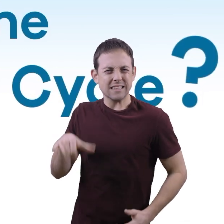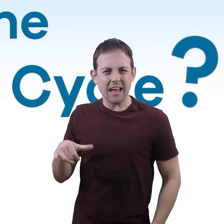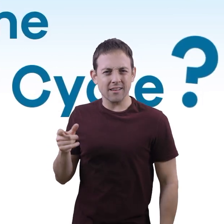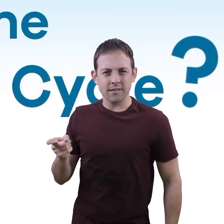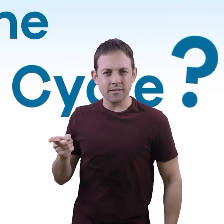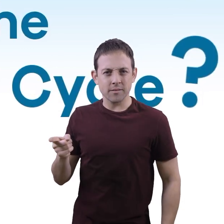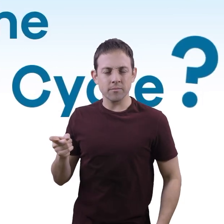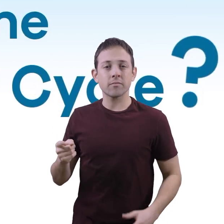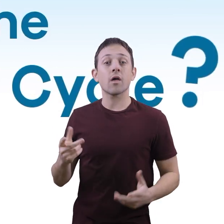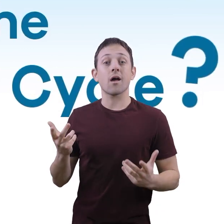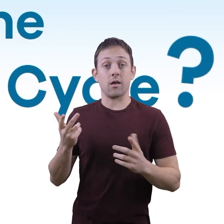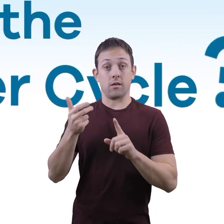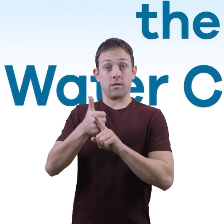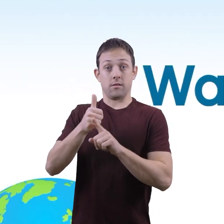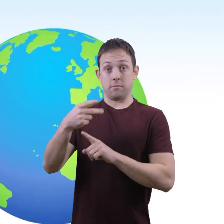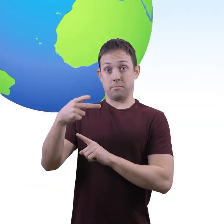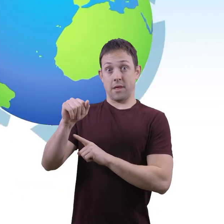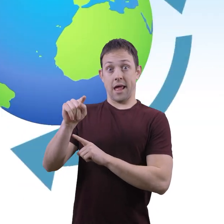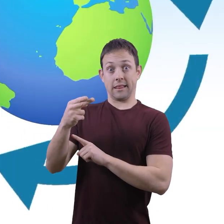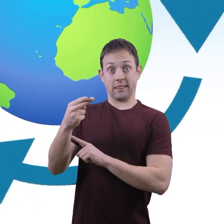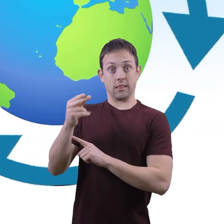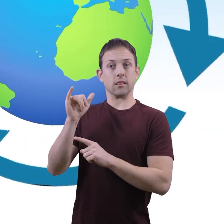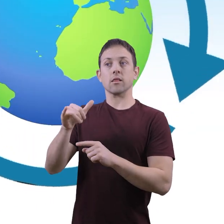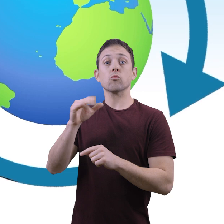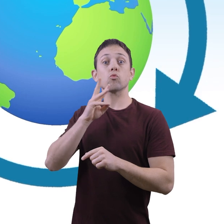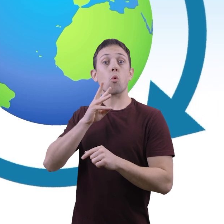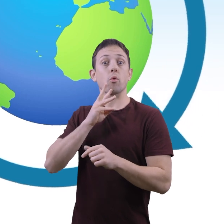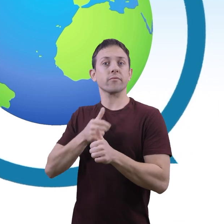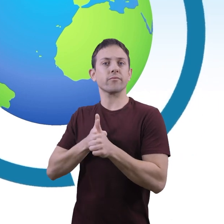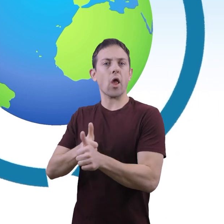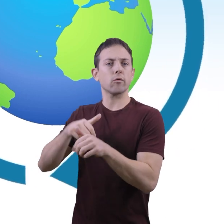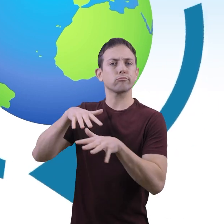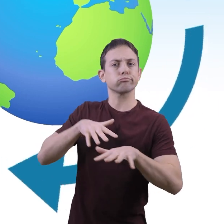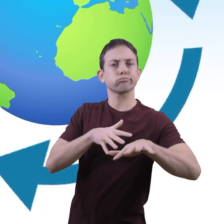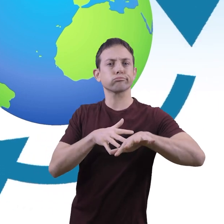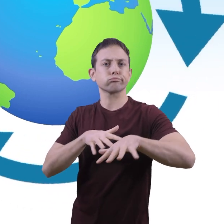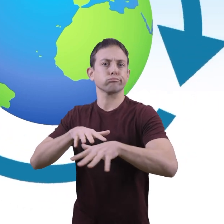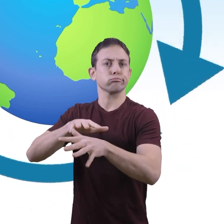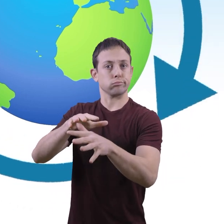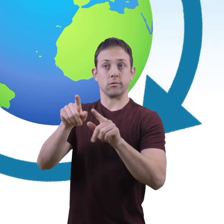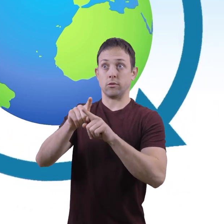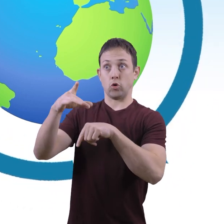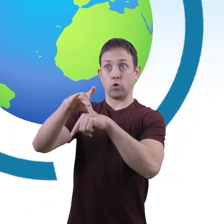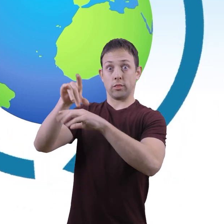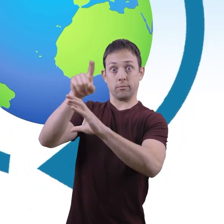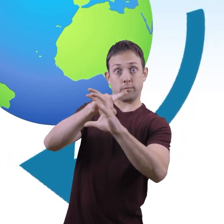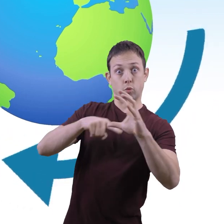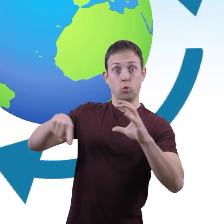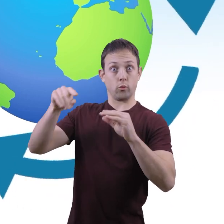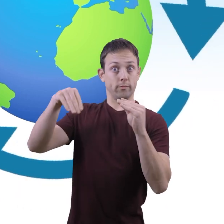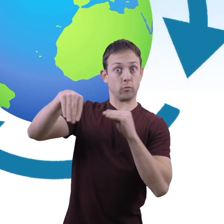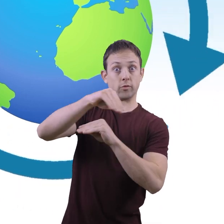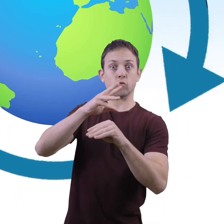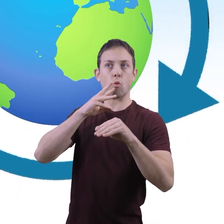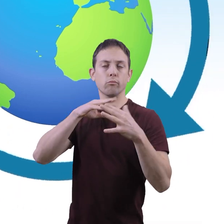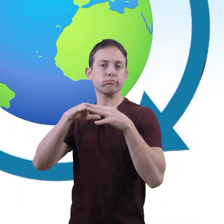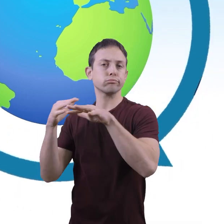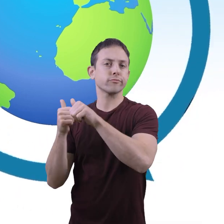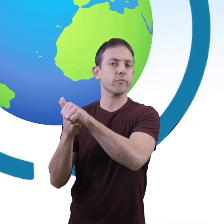cycle? It is the path that all water follows as it moves around the Earth in different states or